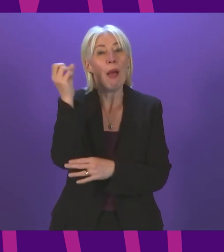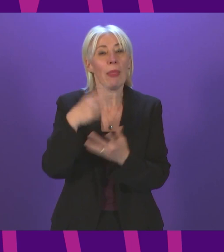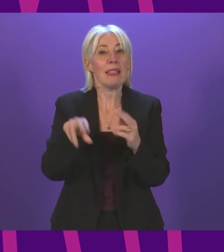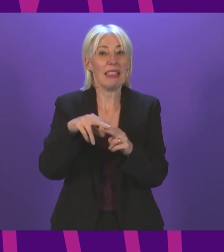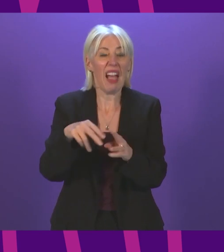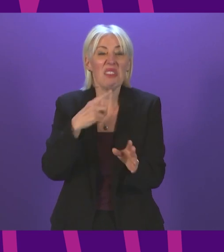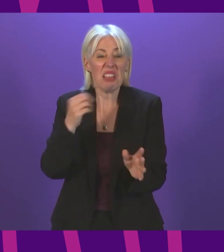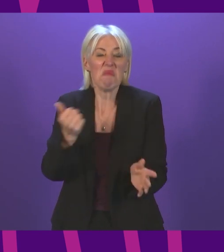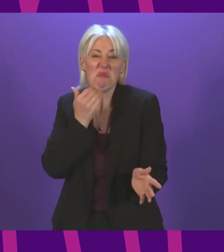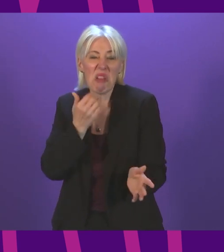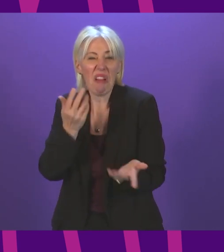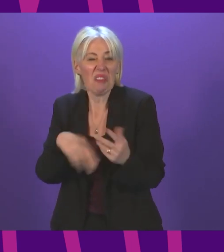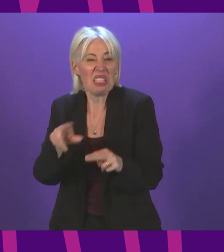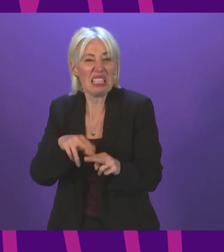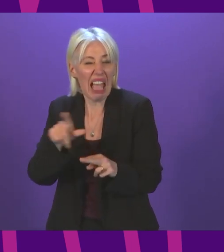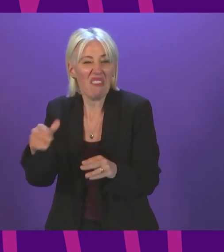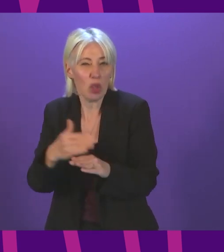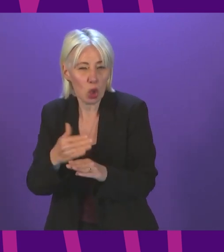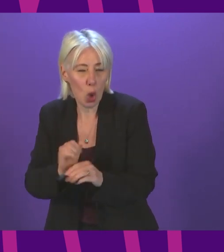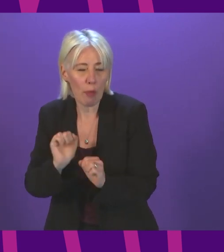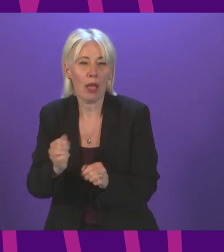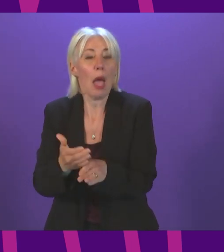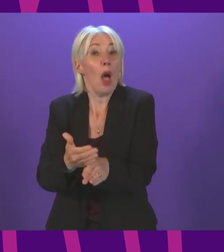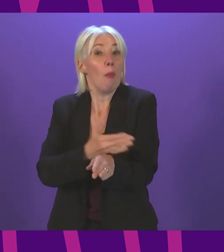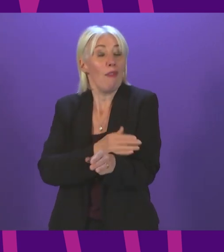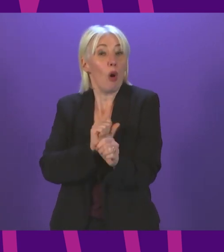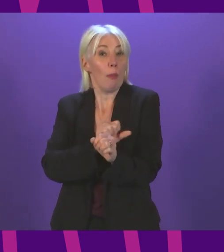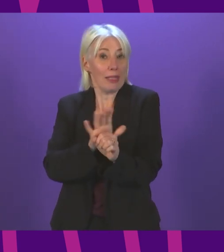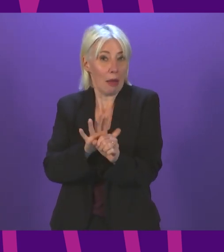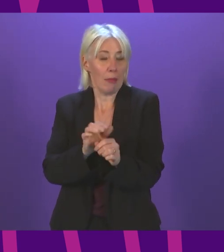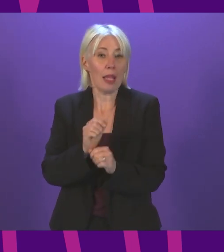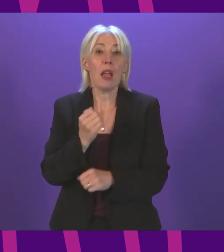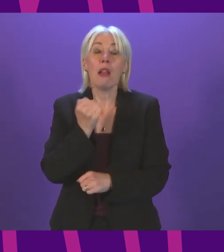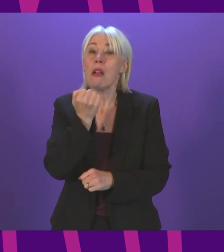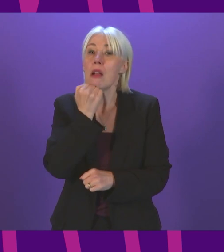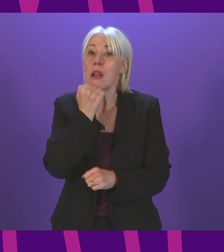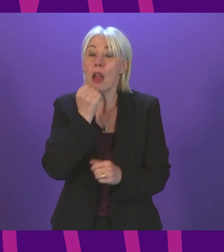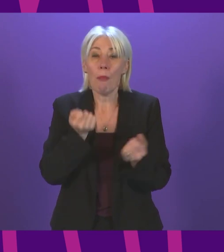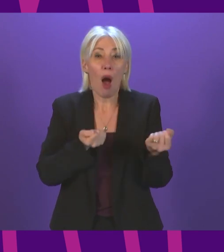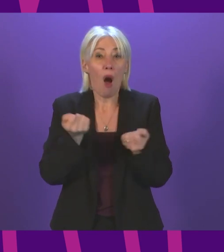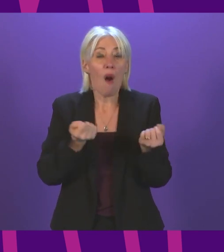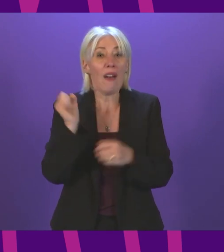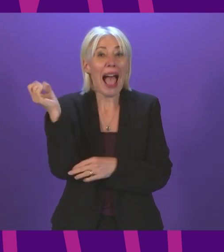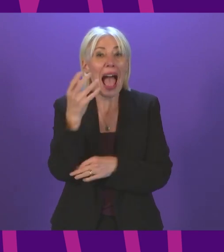enough staff to do their jobs. And even before the pandemic, the number of ambulances that recorded turnaround times of over an hour had doubled.